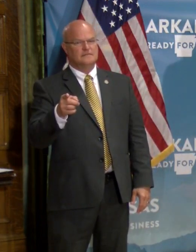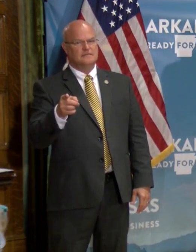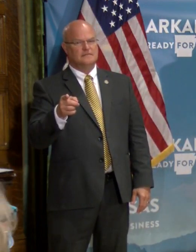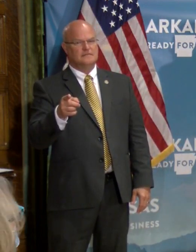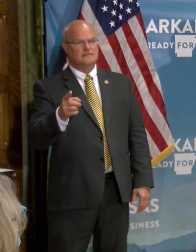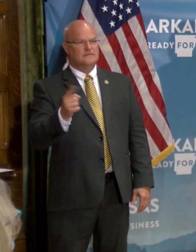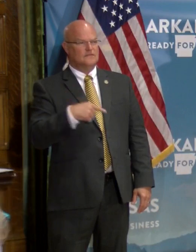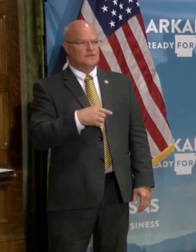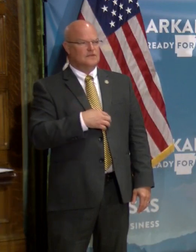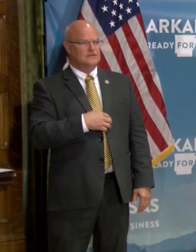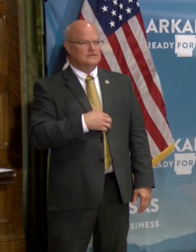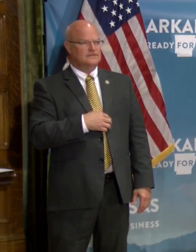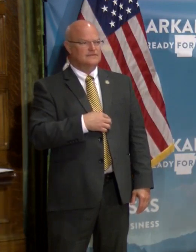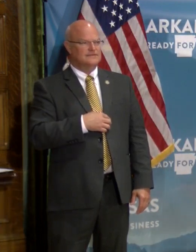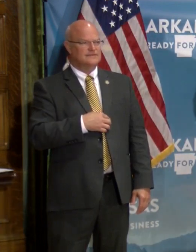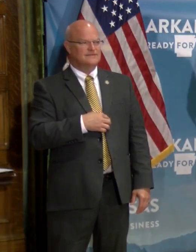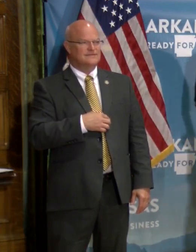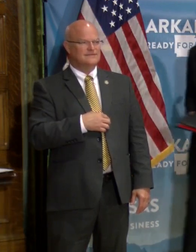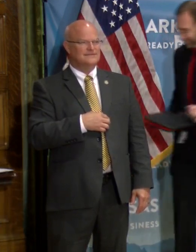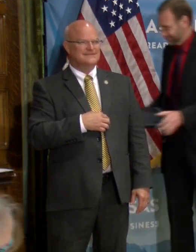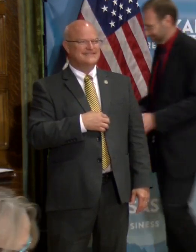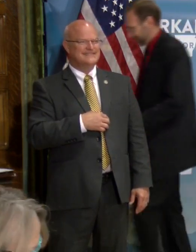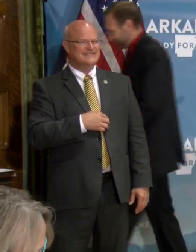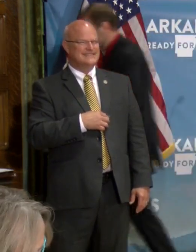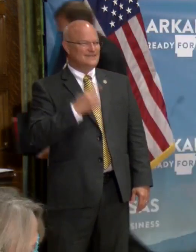but for you, I'm sorry. Uh,